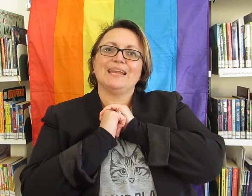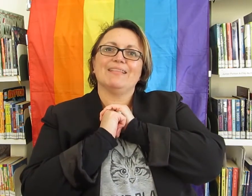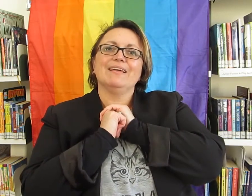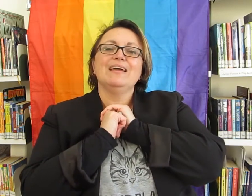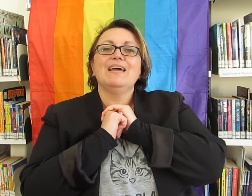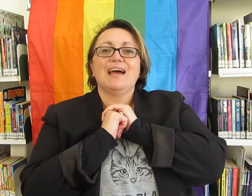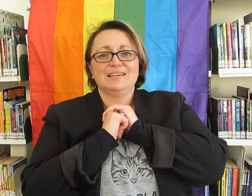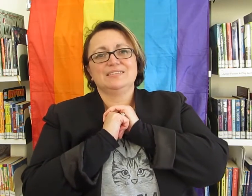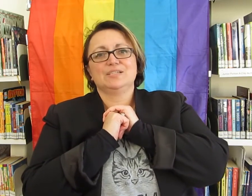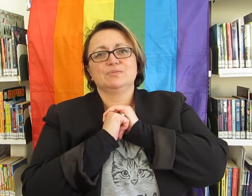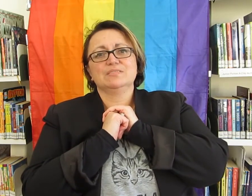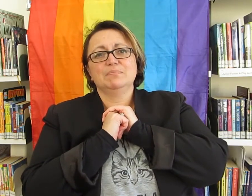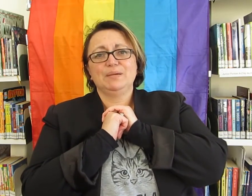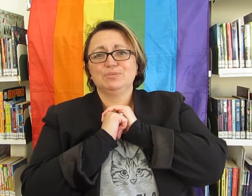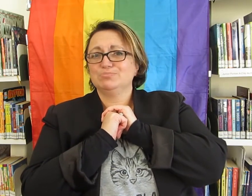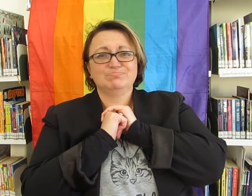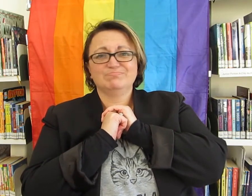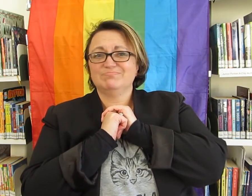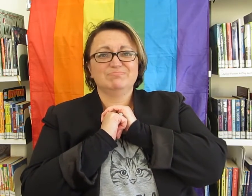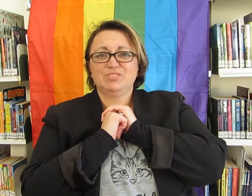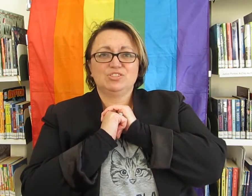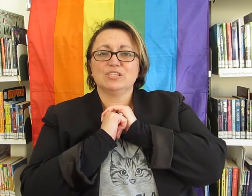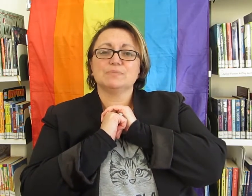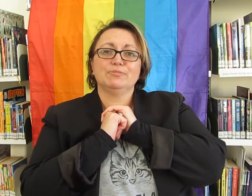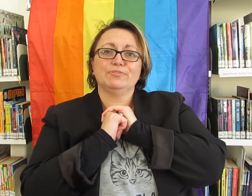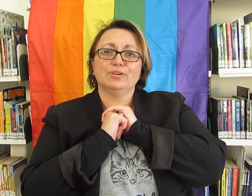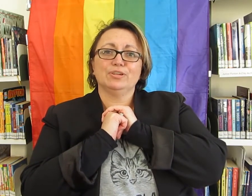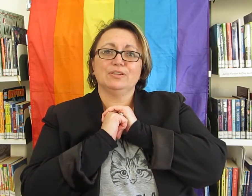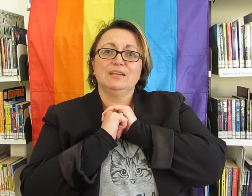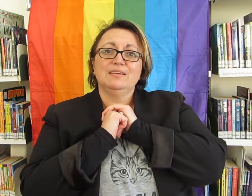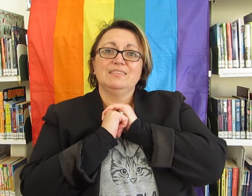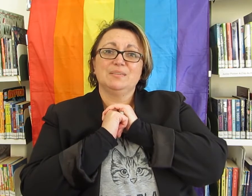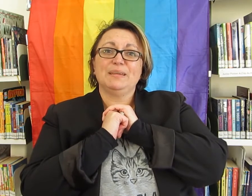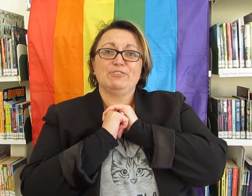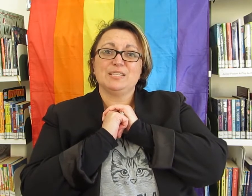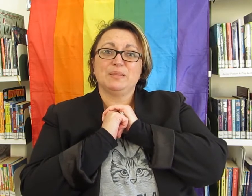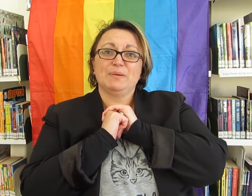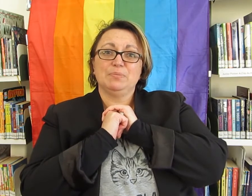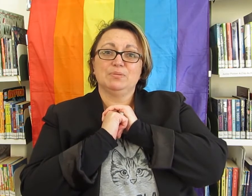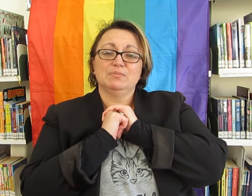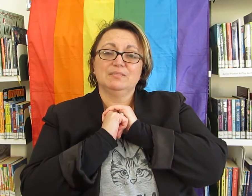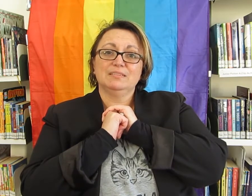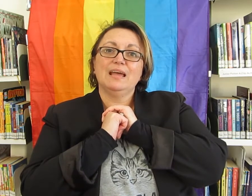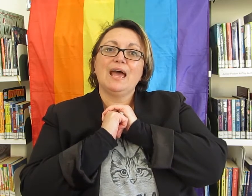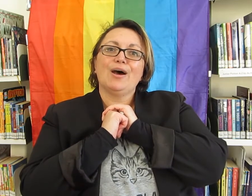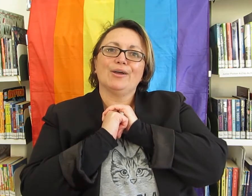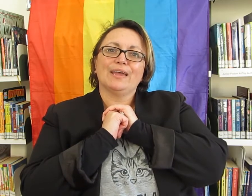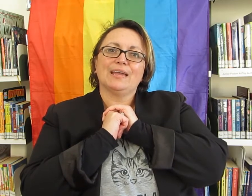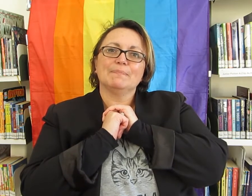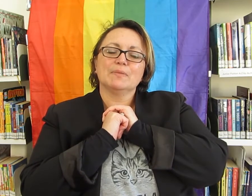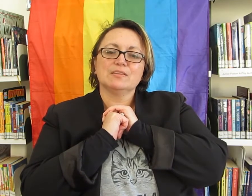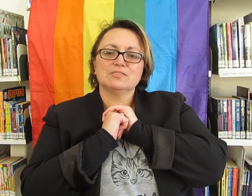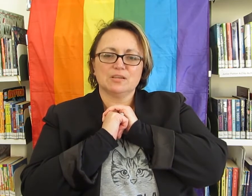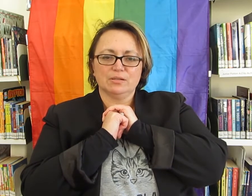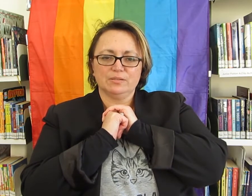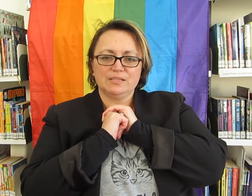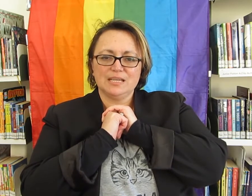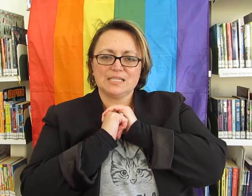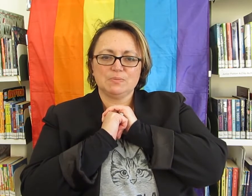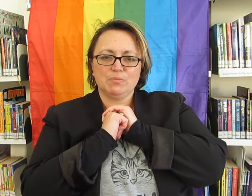no. Asexual. Some people just prefer to be friends with people. Okay, so the next one